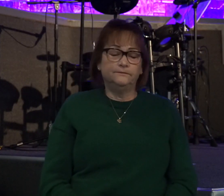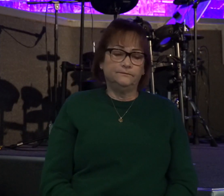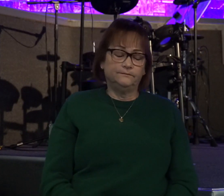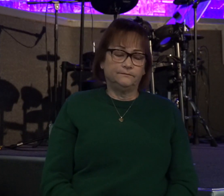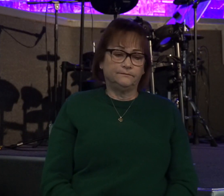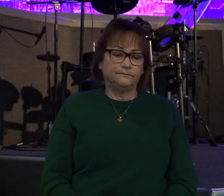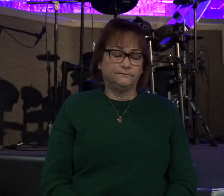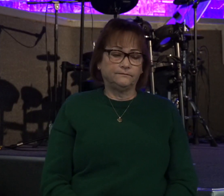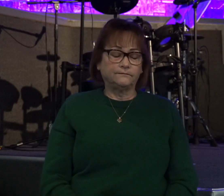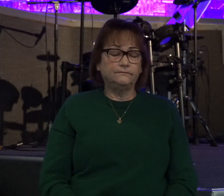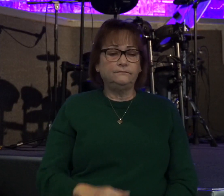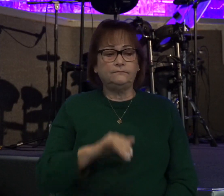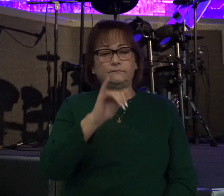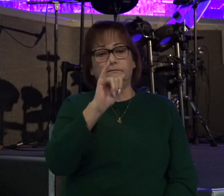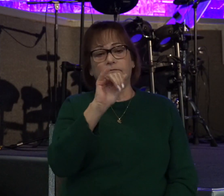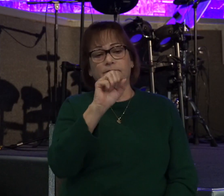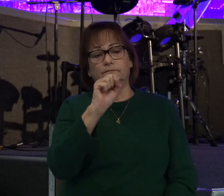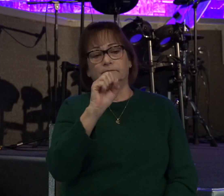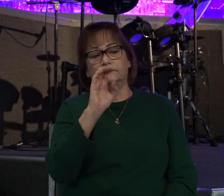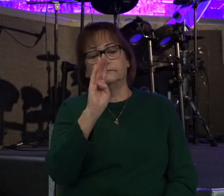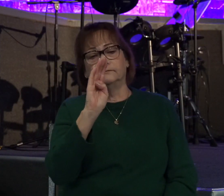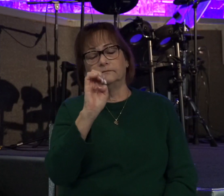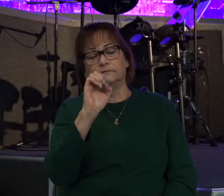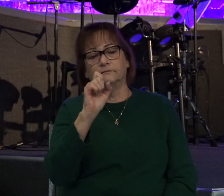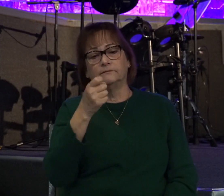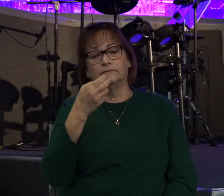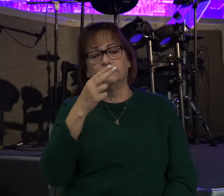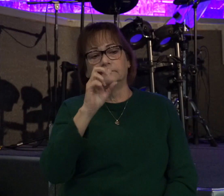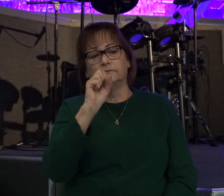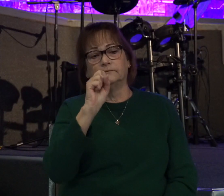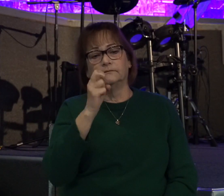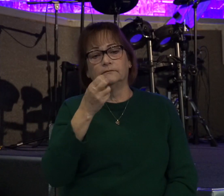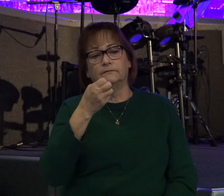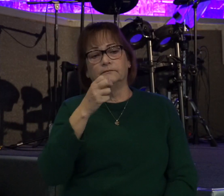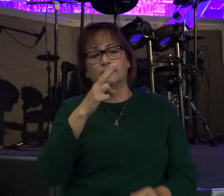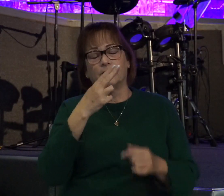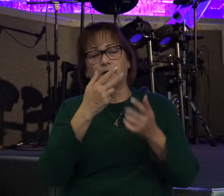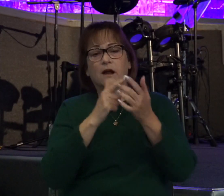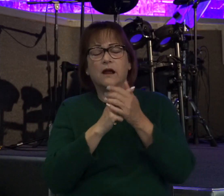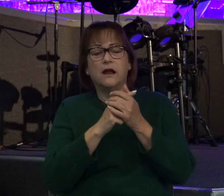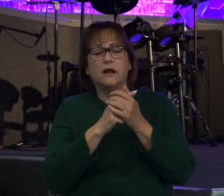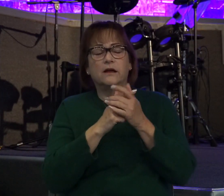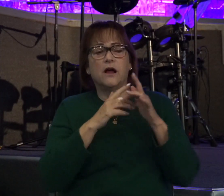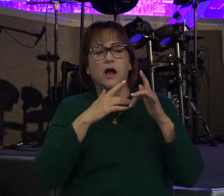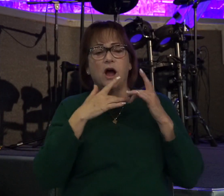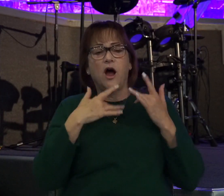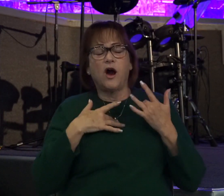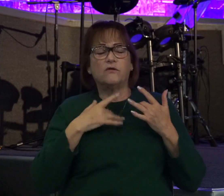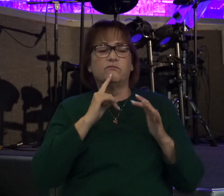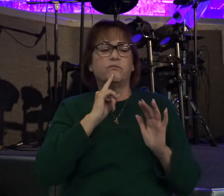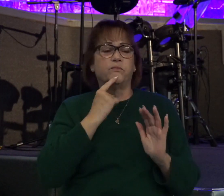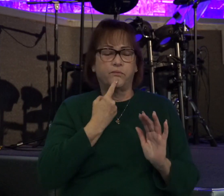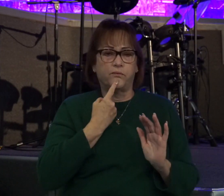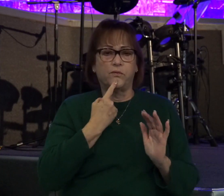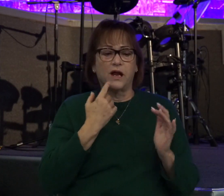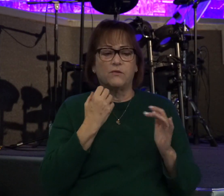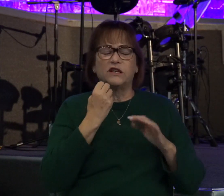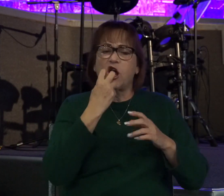Ish-bosheth, the puppet king, had lost heart. I'm sure you remember that last week when he had heard